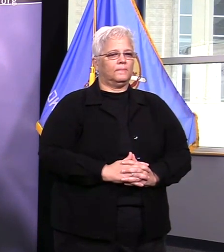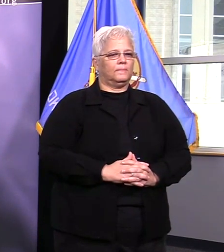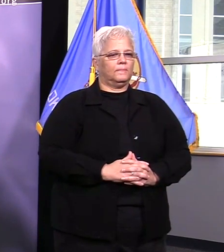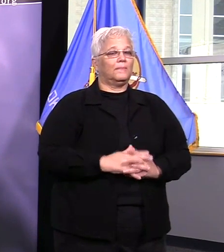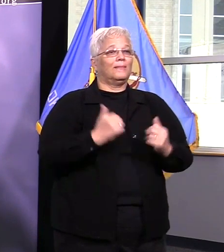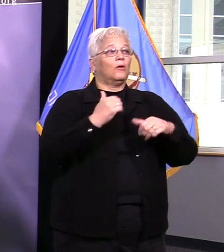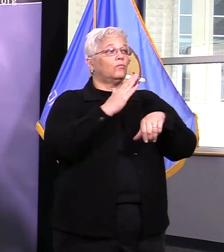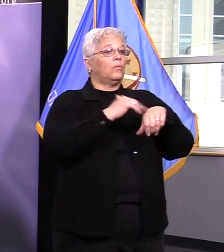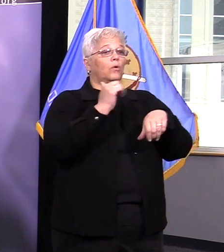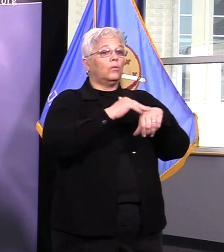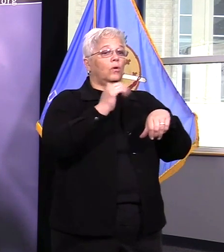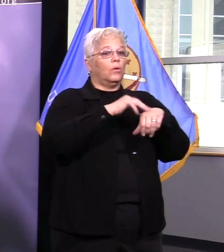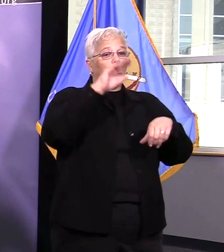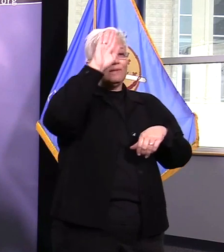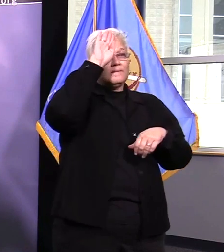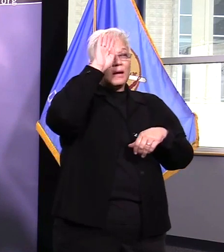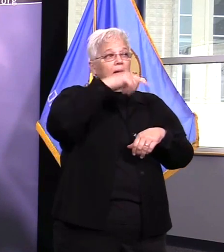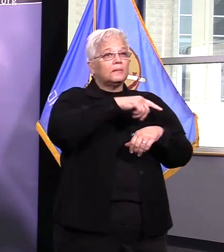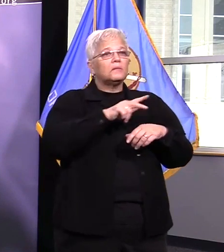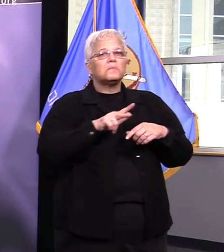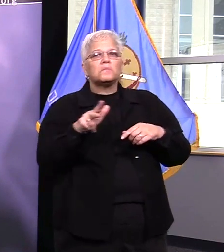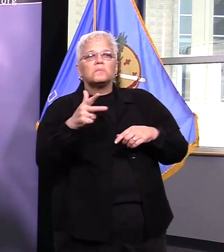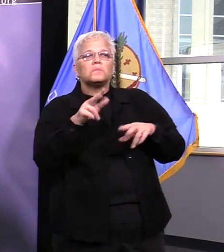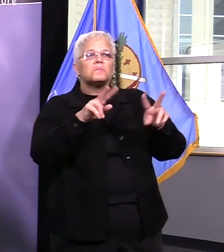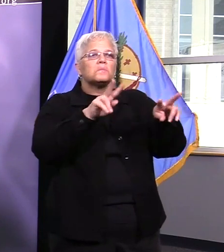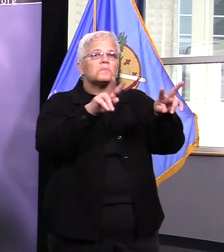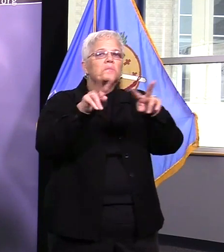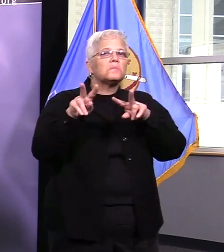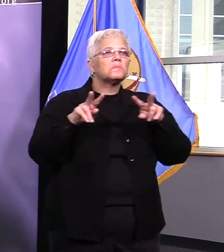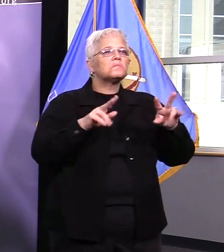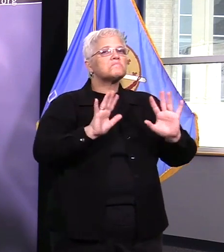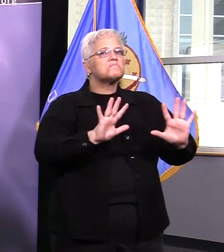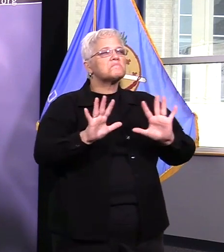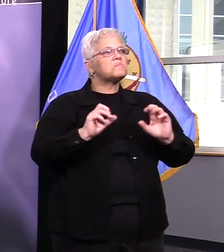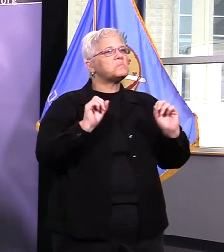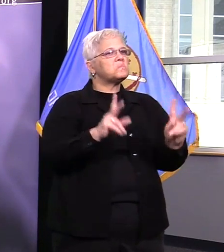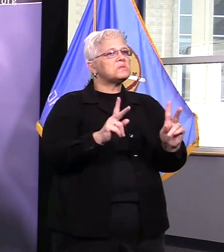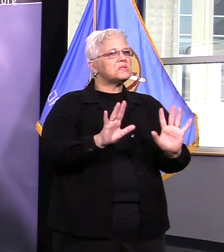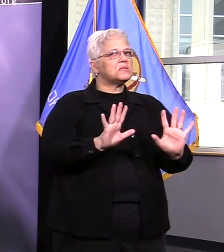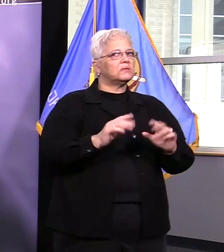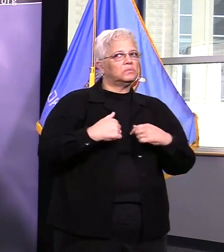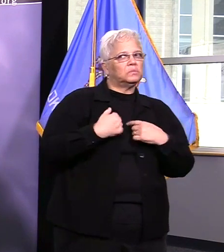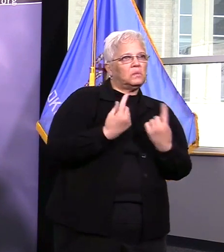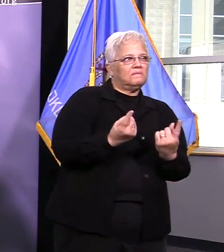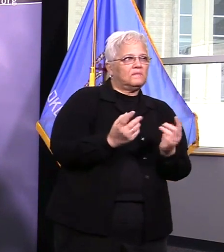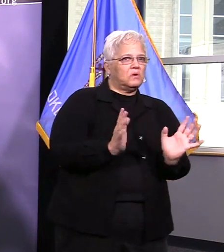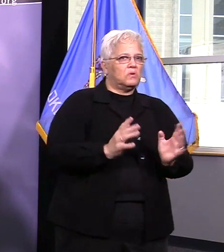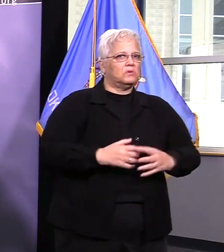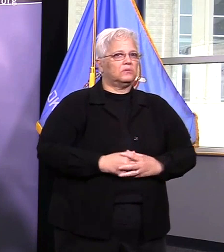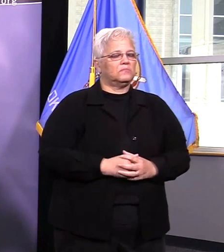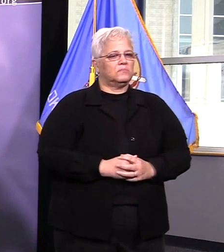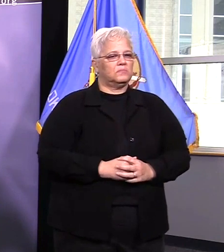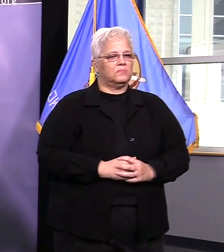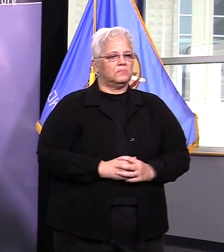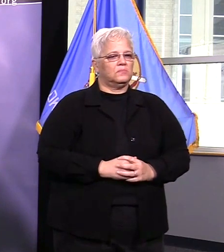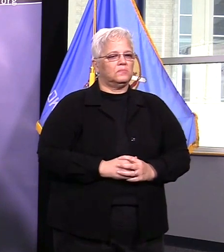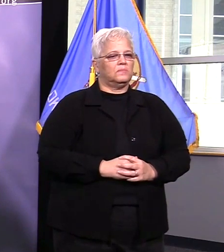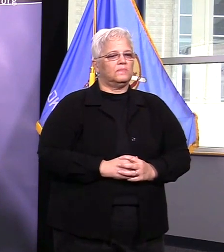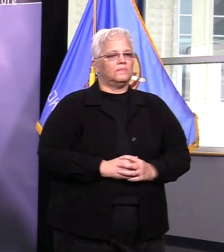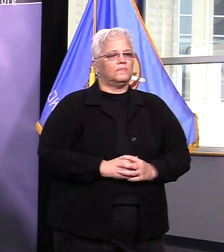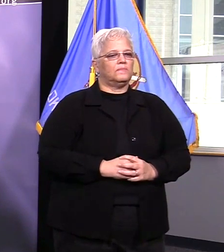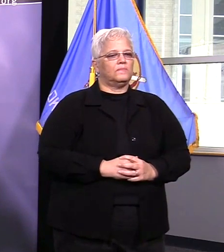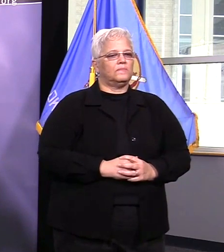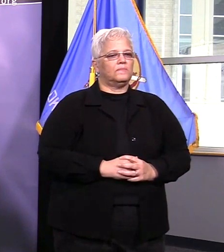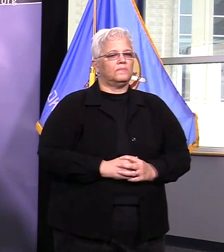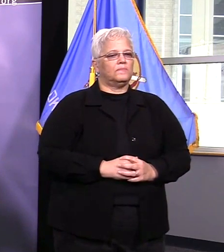the reason they drop is the mpds codes that we use we've dropped some of those so we're only responding to the life-threatening calls but we do anticipate that